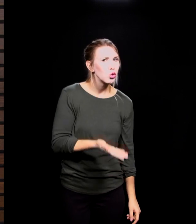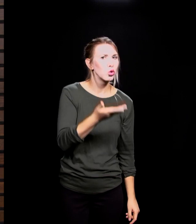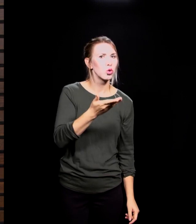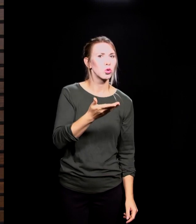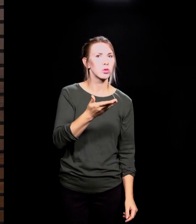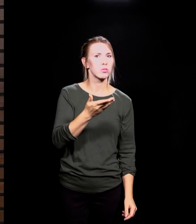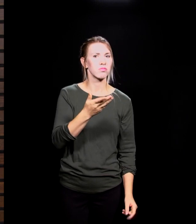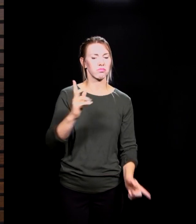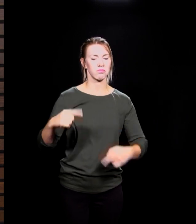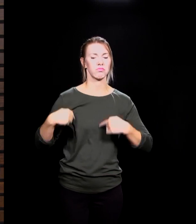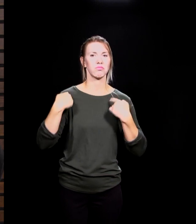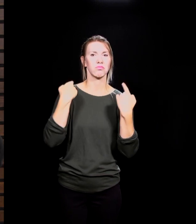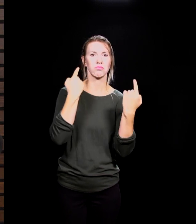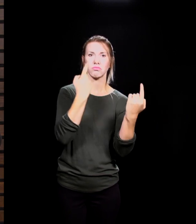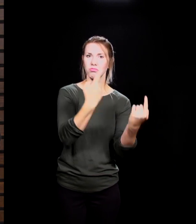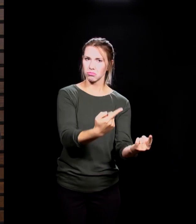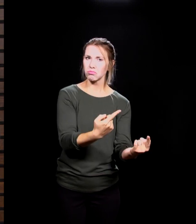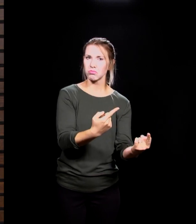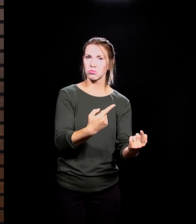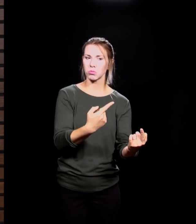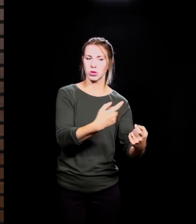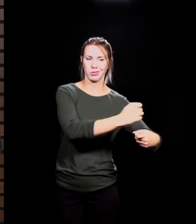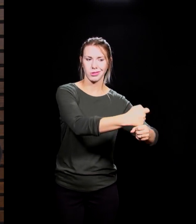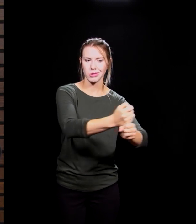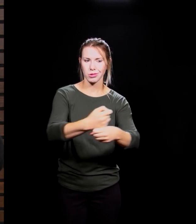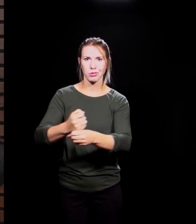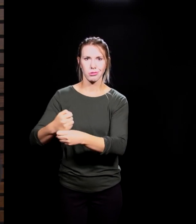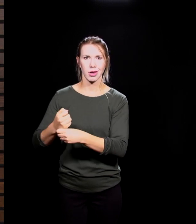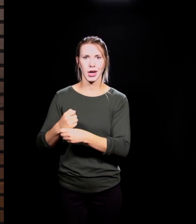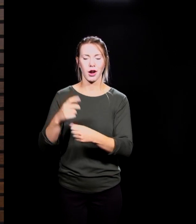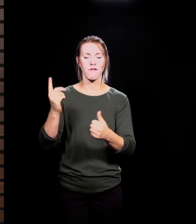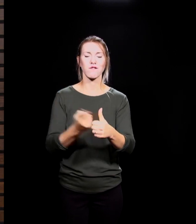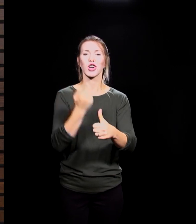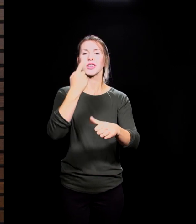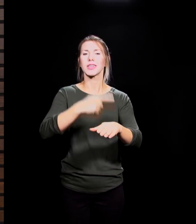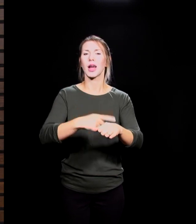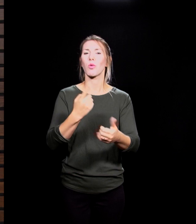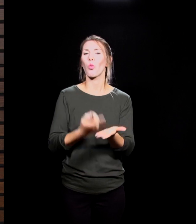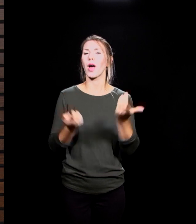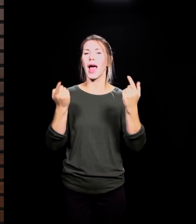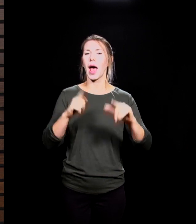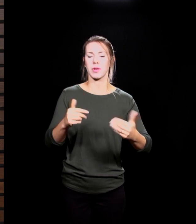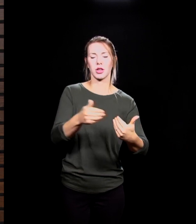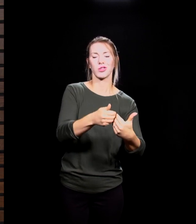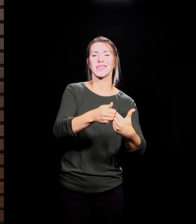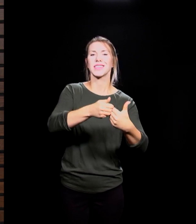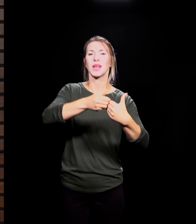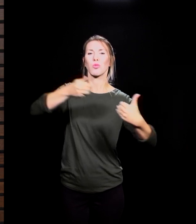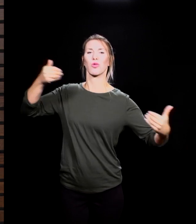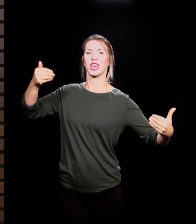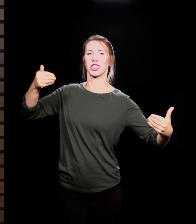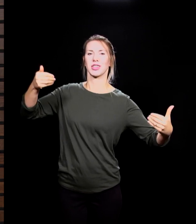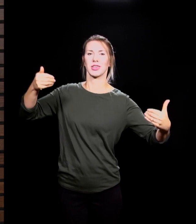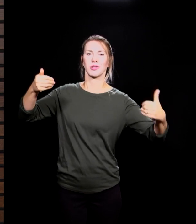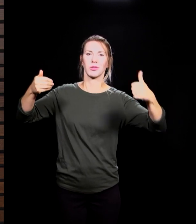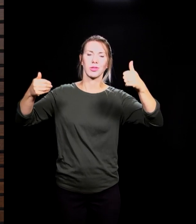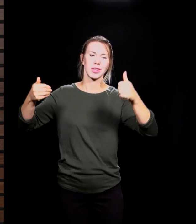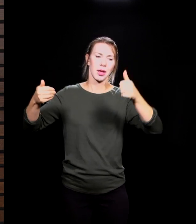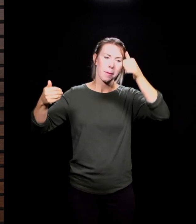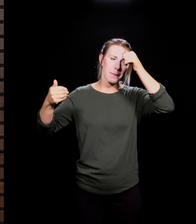of time, since all was created, for the first time there is separation between God and man. That's what's heartbreaking in this passage.